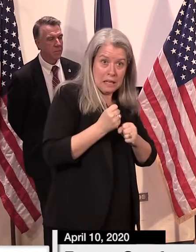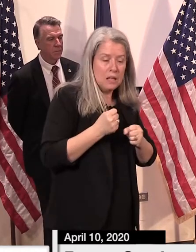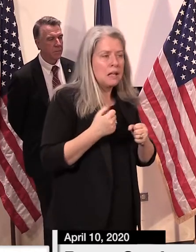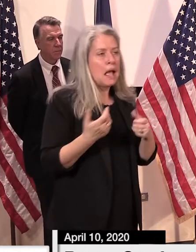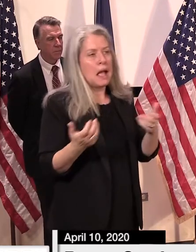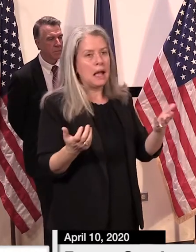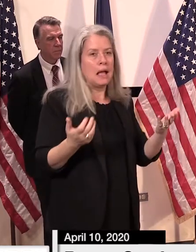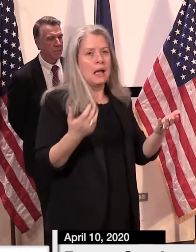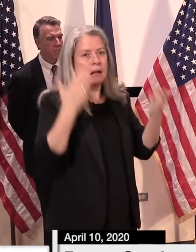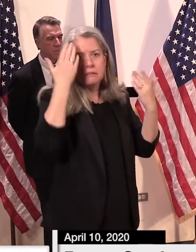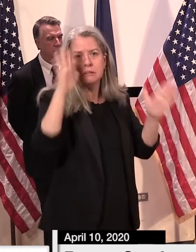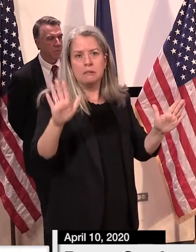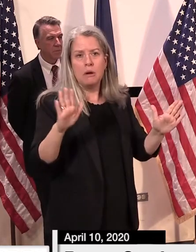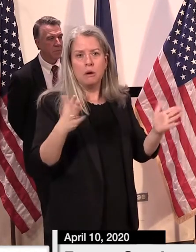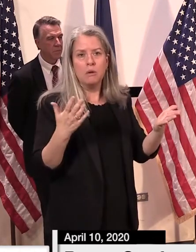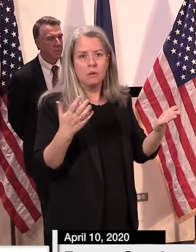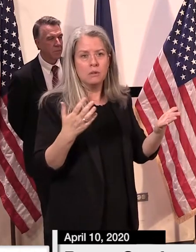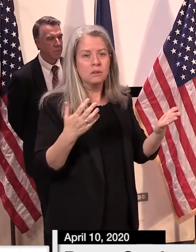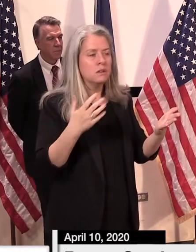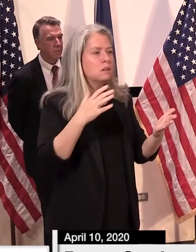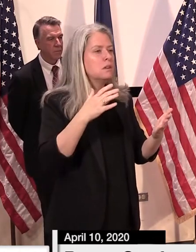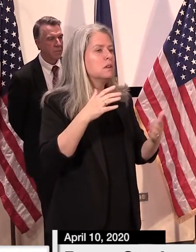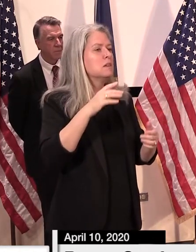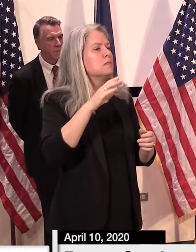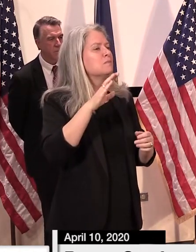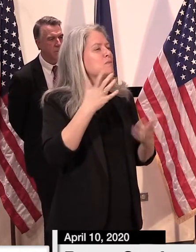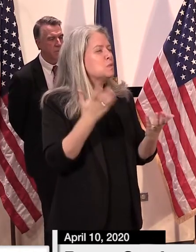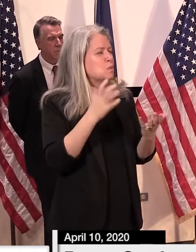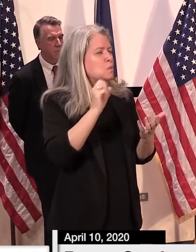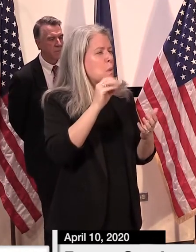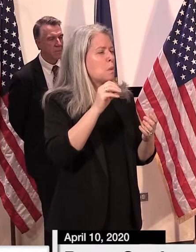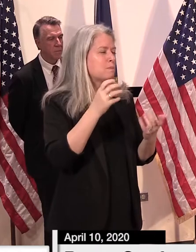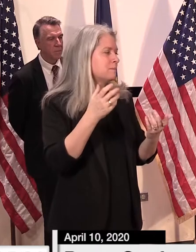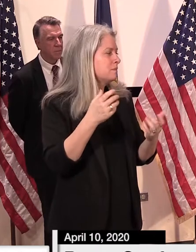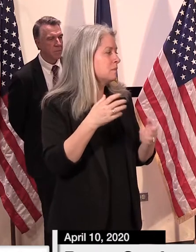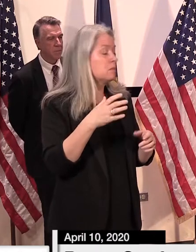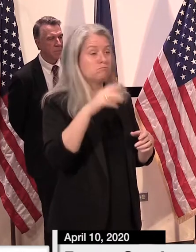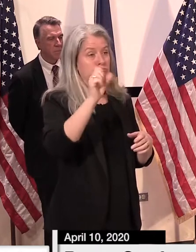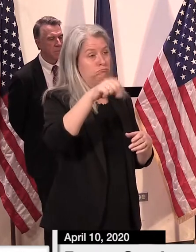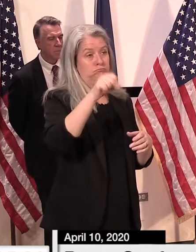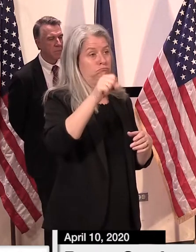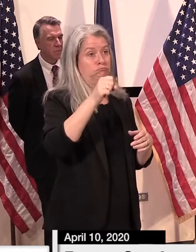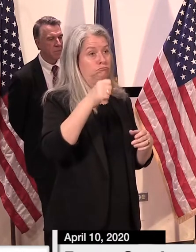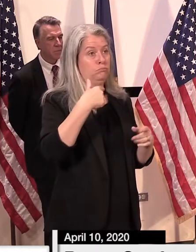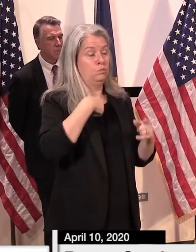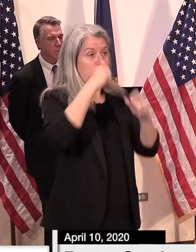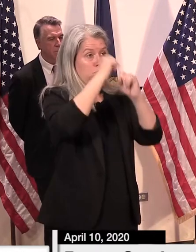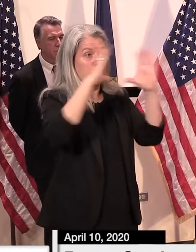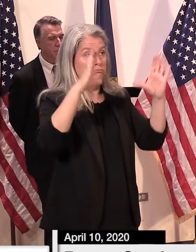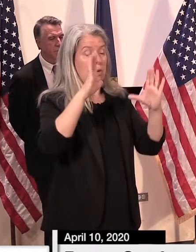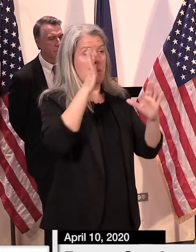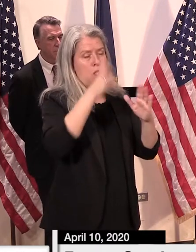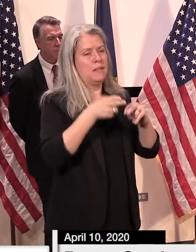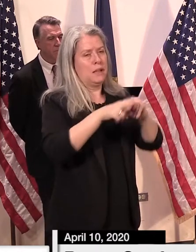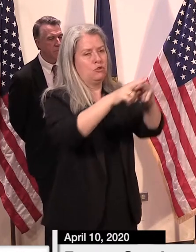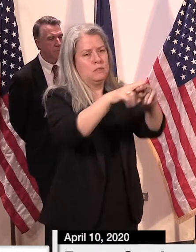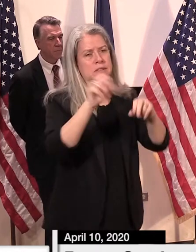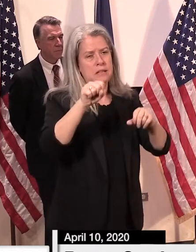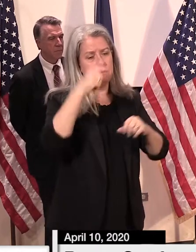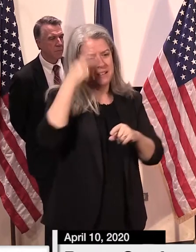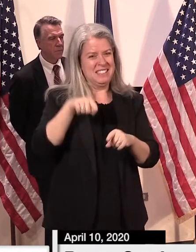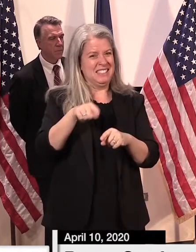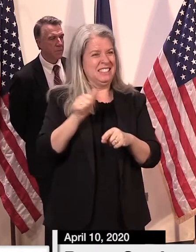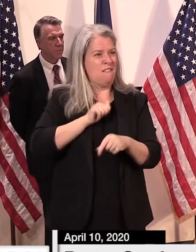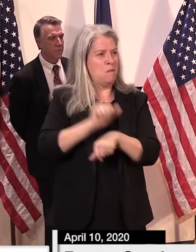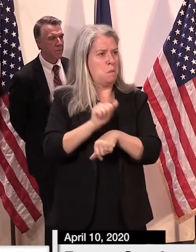of them are eligible. And so that does show, I mean, we are expecting this to increase over the next week, but then we'll